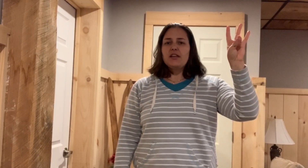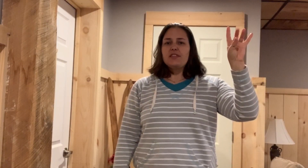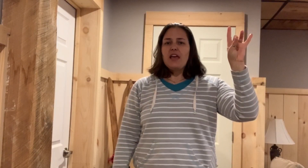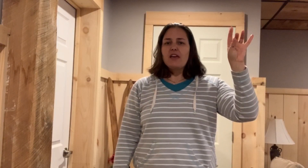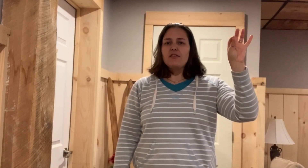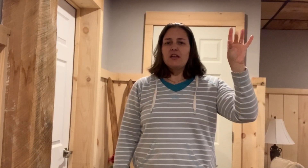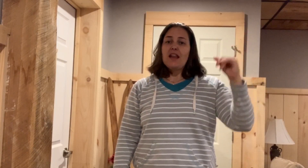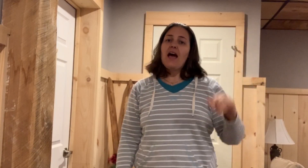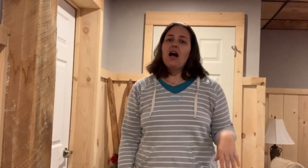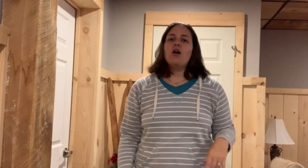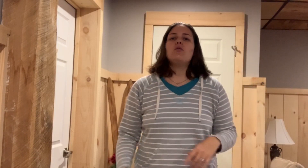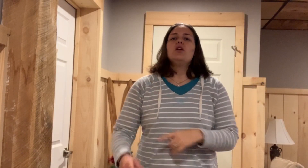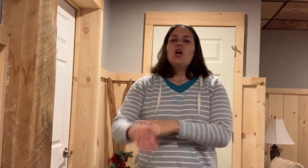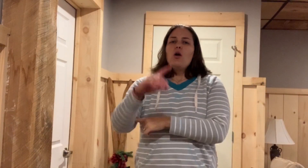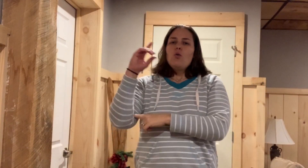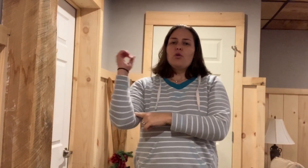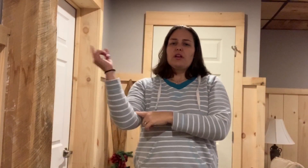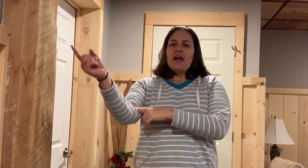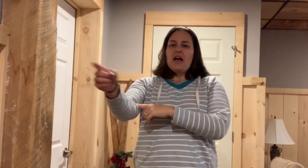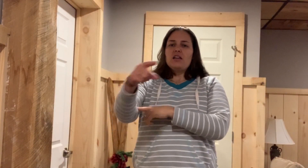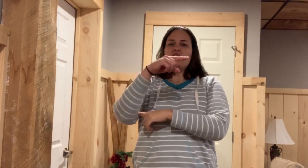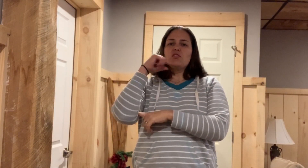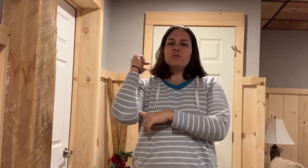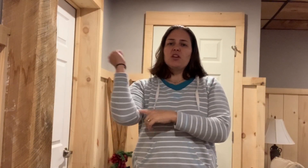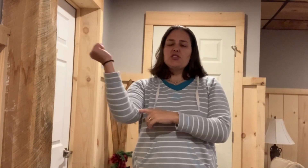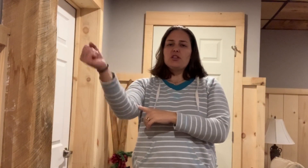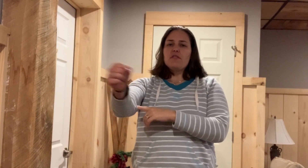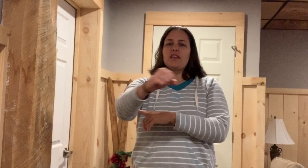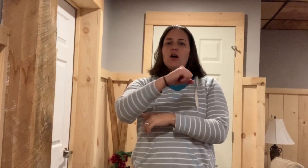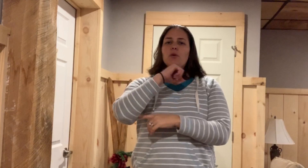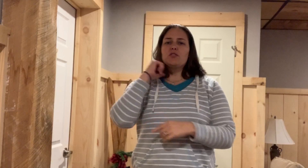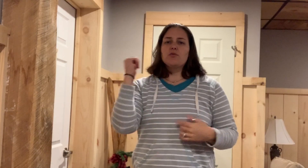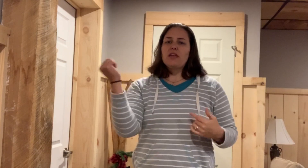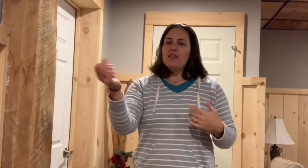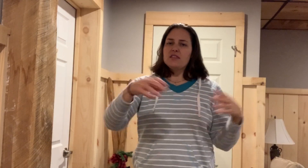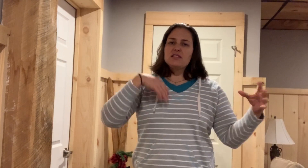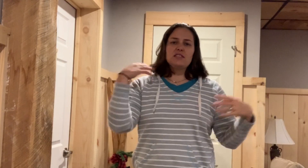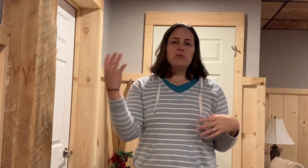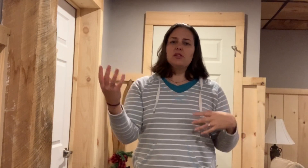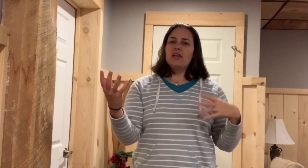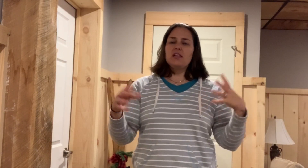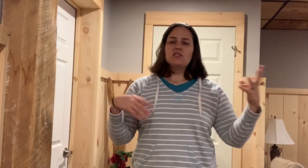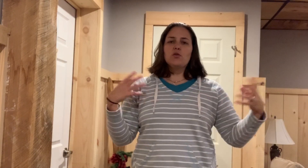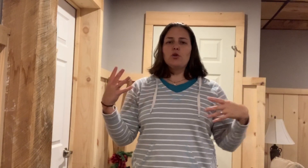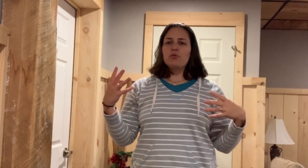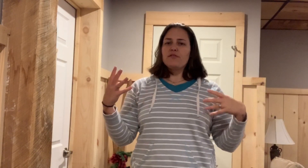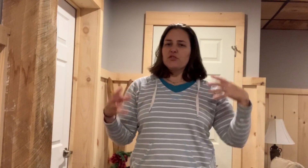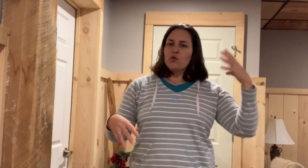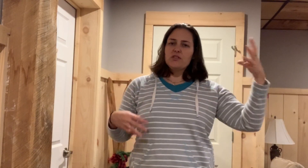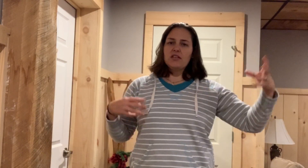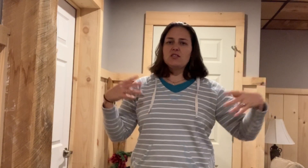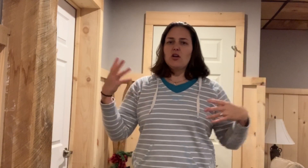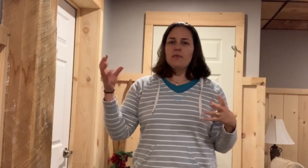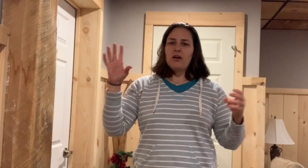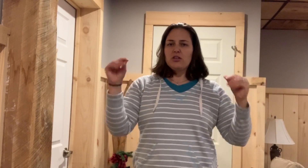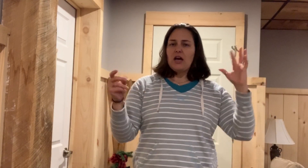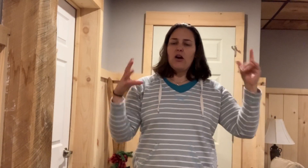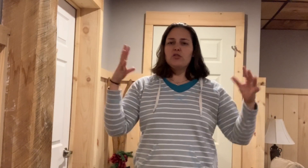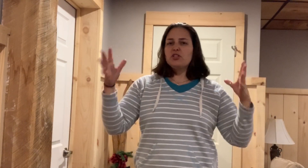to get the hang of it. Now we're going to add circumduction of the elbow. So again, this is simulating. So your prefrontal cortex is all about how to